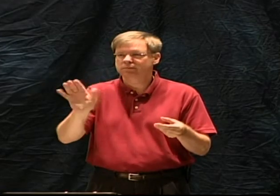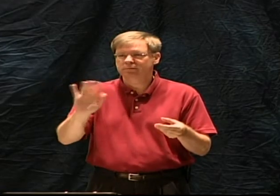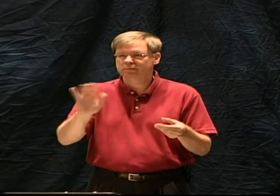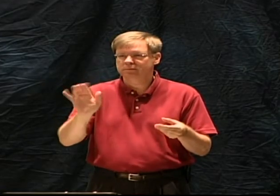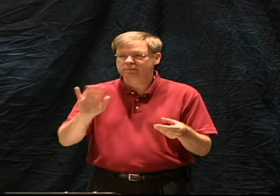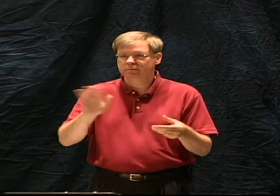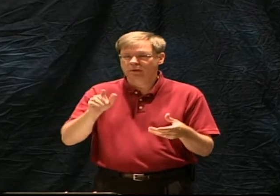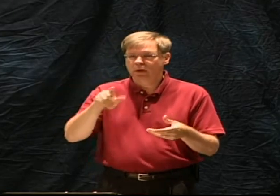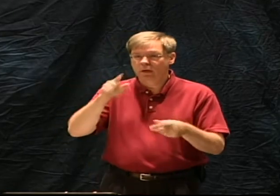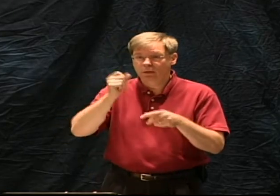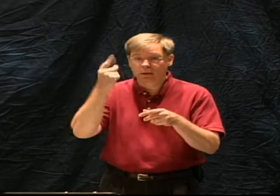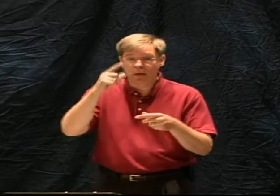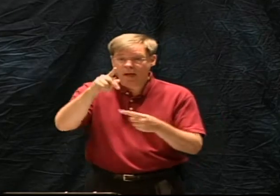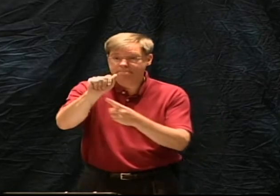But that's not the case.